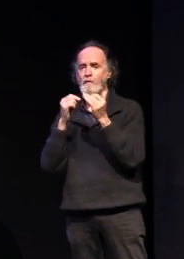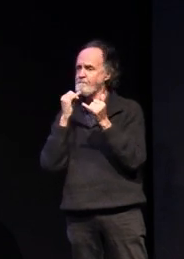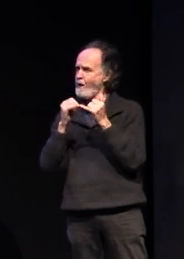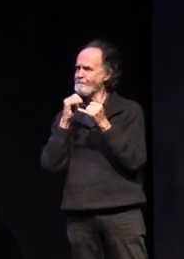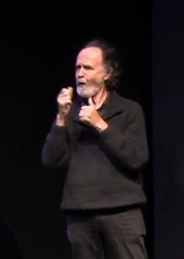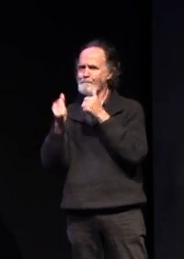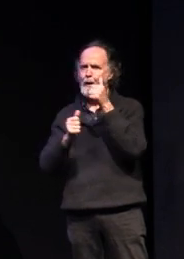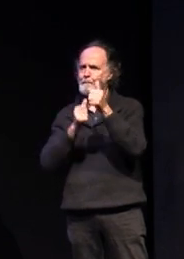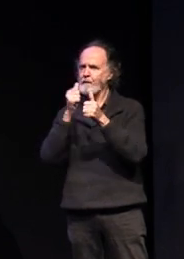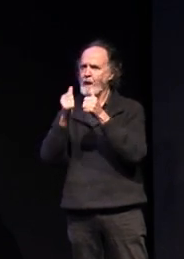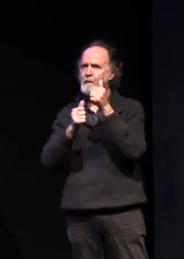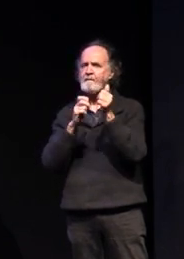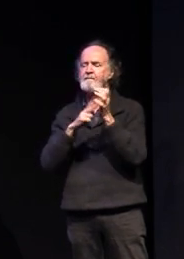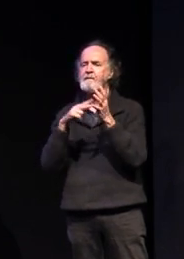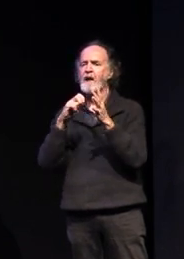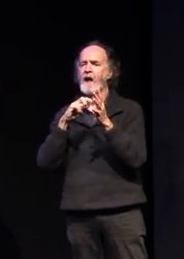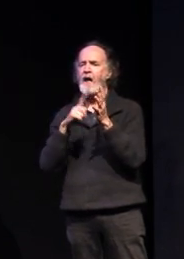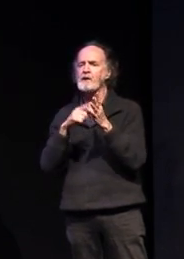vcal students